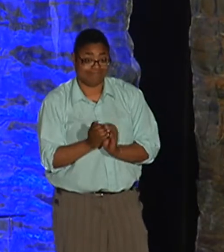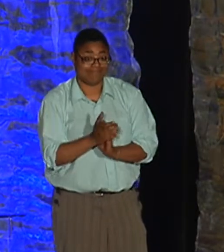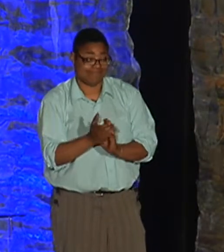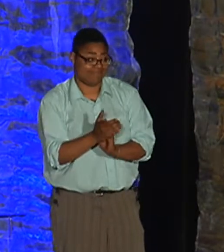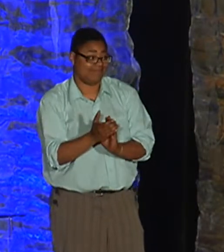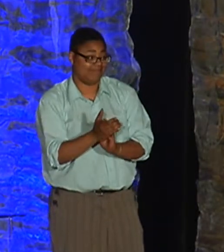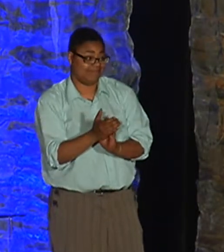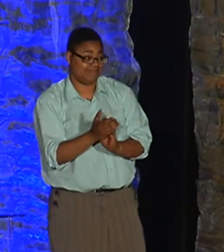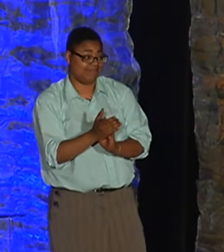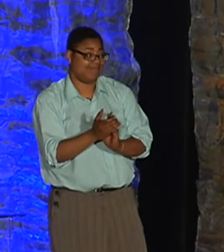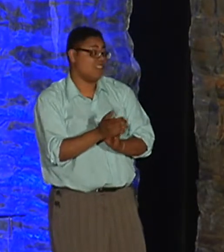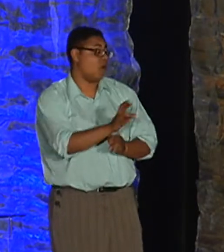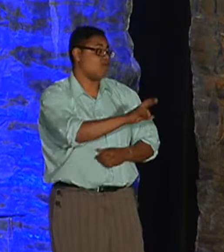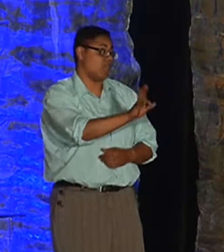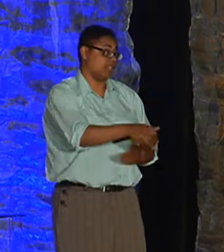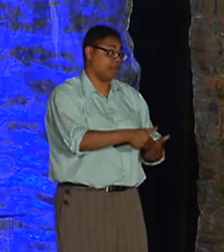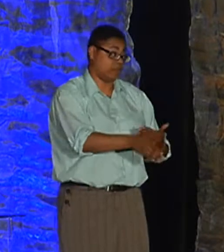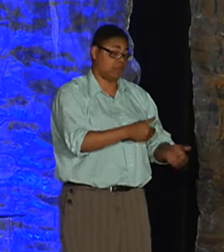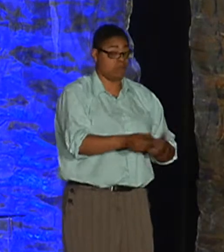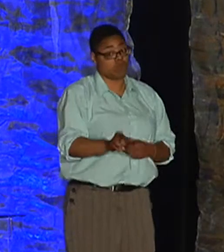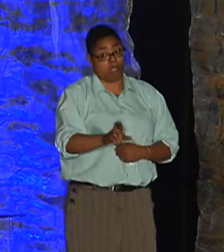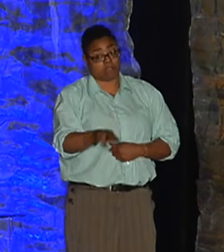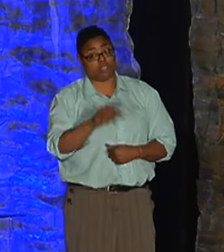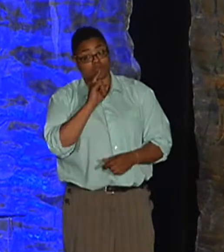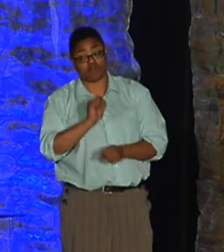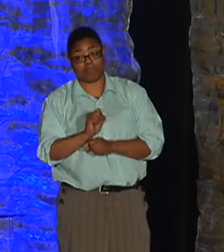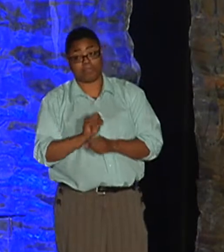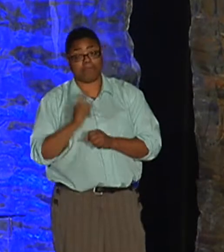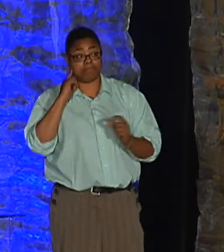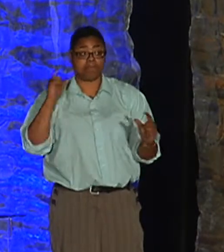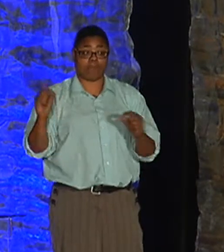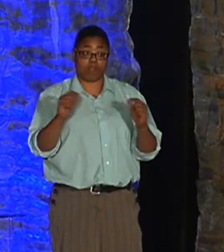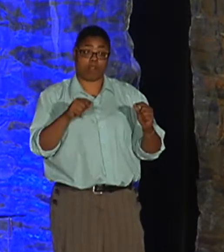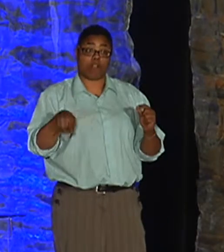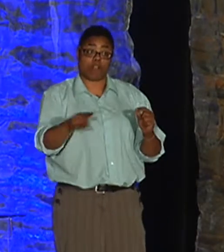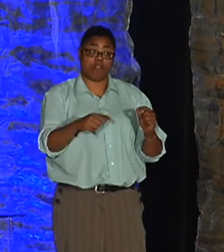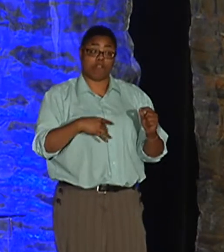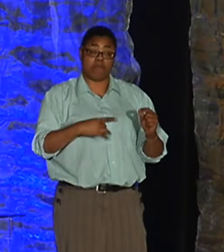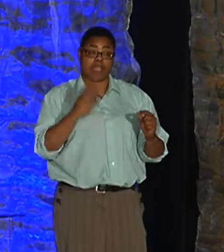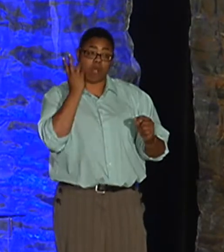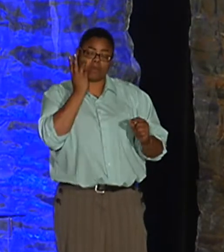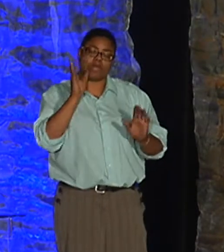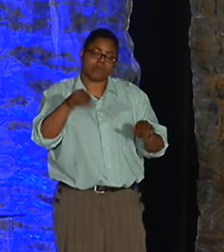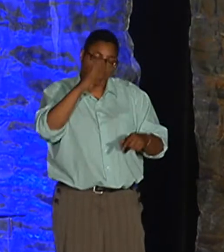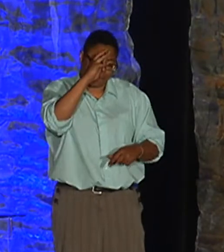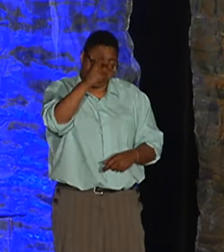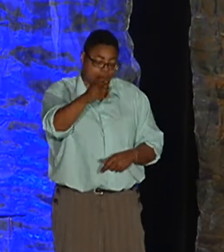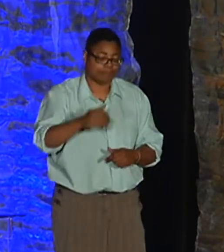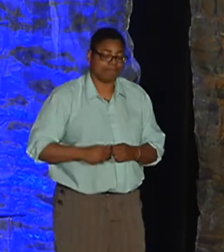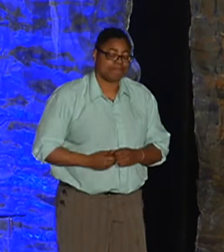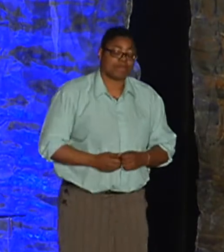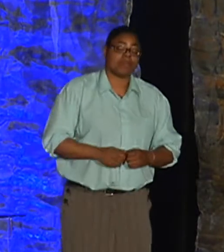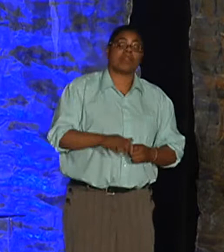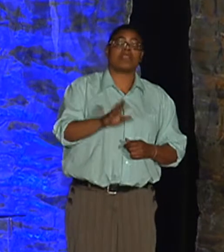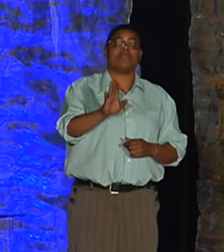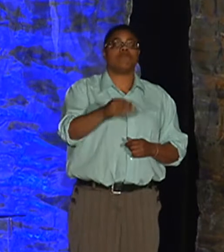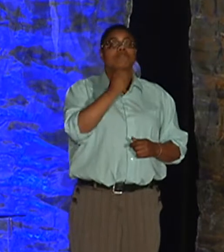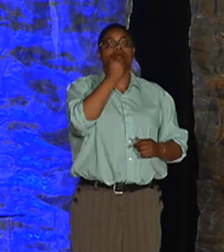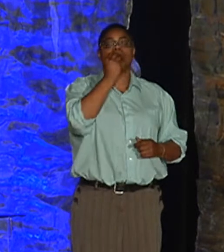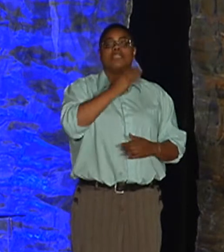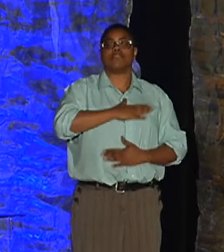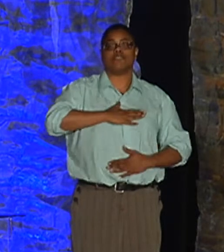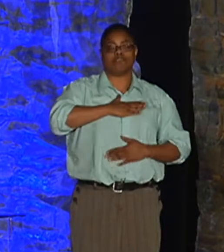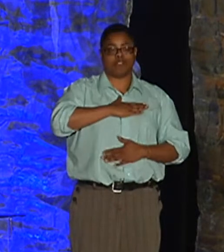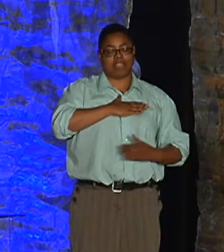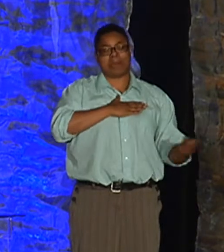Rochester or otherwise, Rochester loves their wine. That's what I heard. I don't know, I'm making that up. So please enjoy your dinner, and